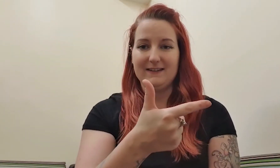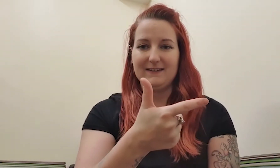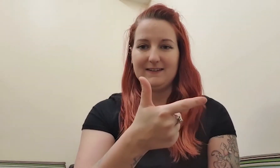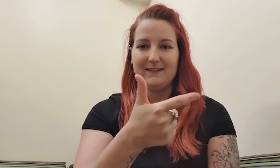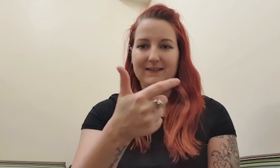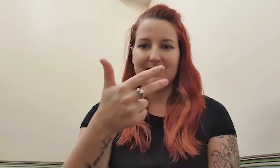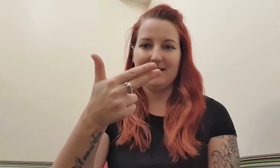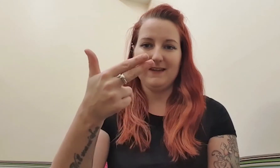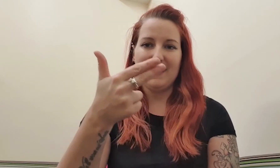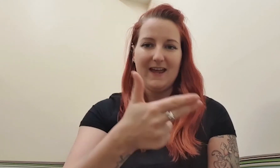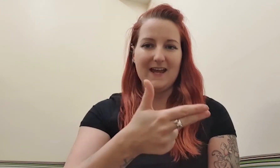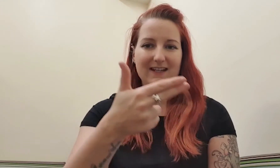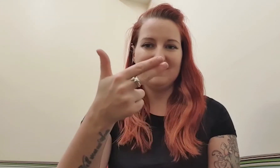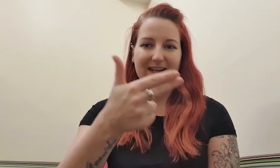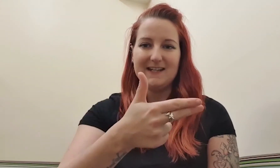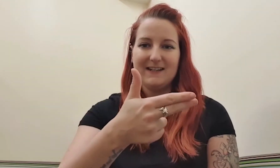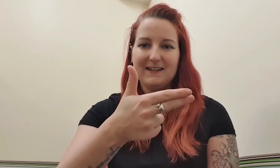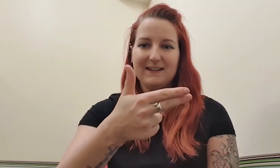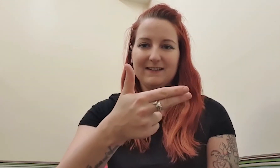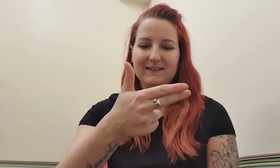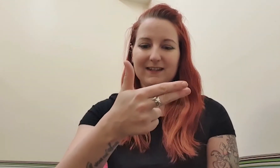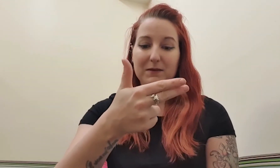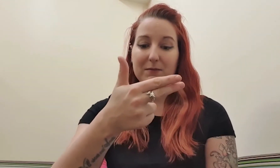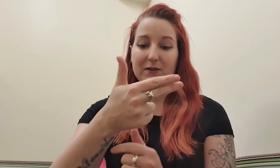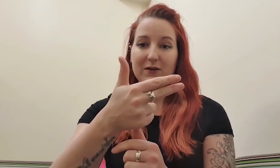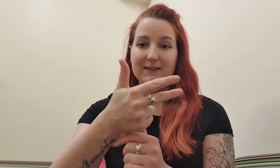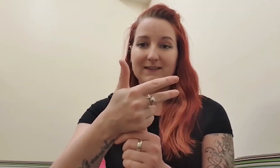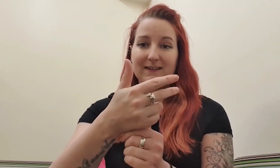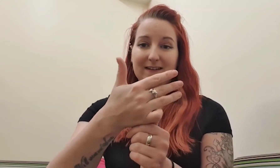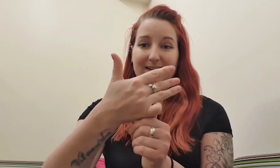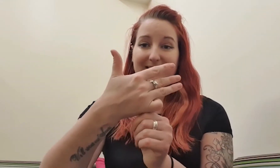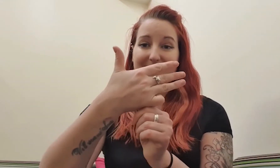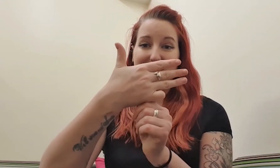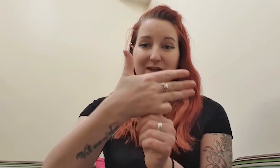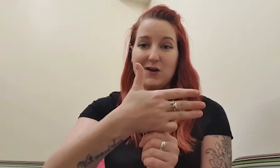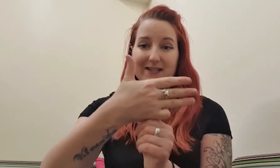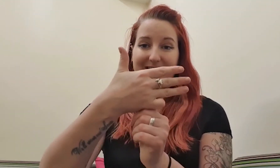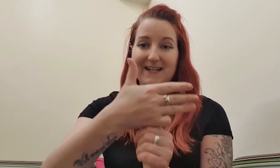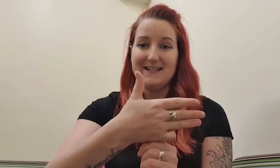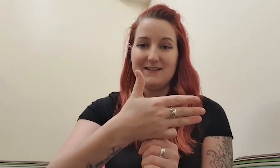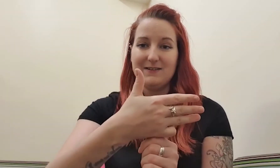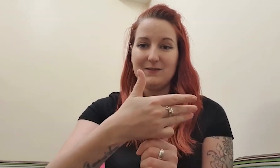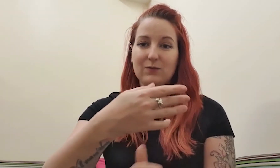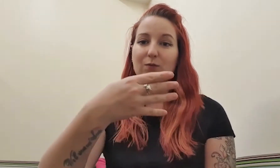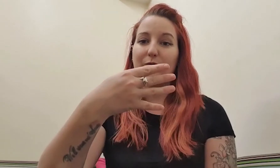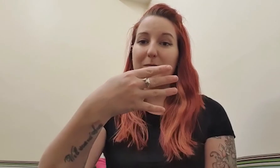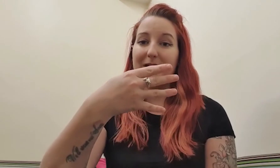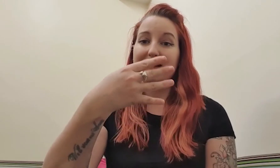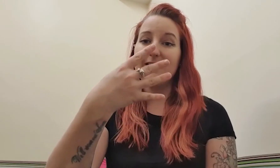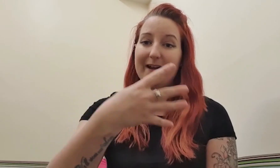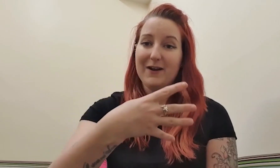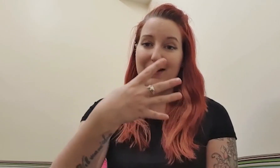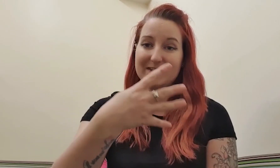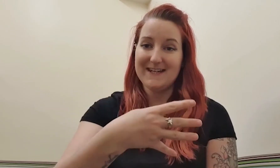18. Say it again with your nines. 19, for me, 19,